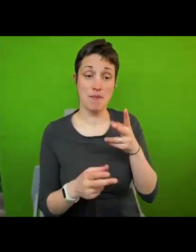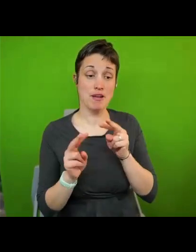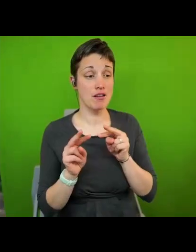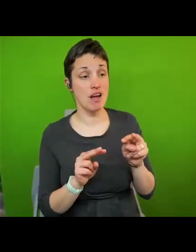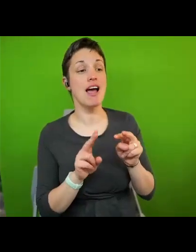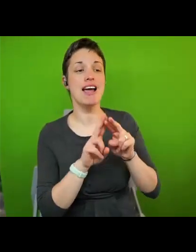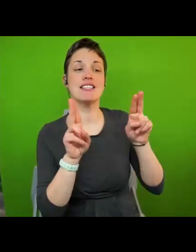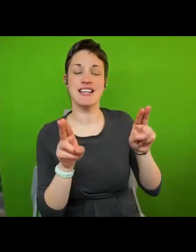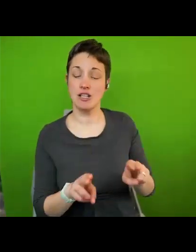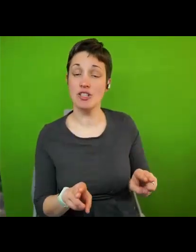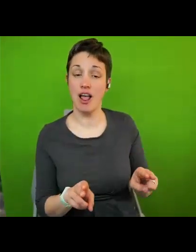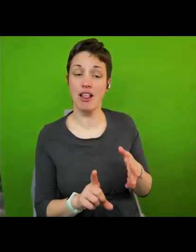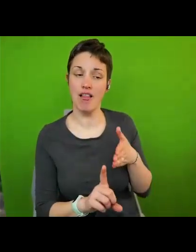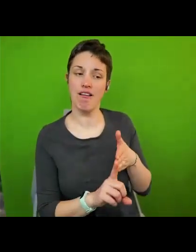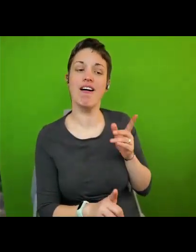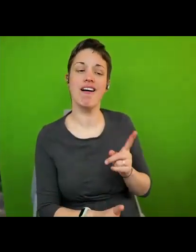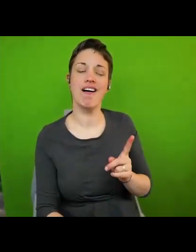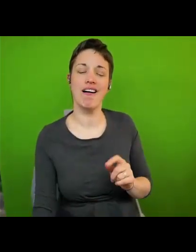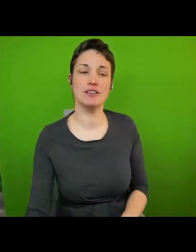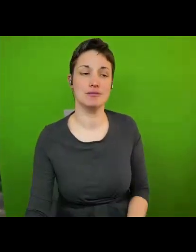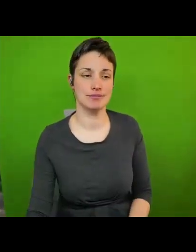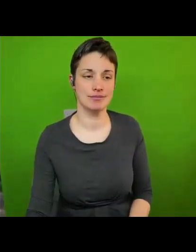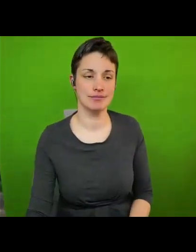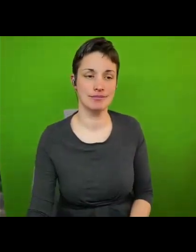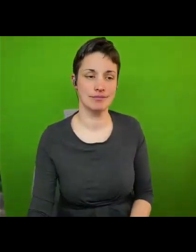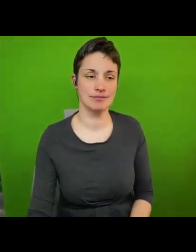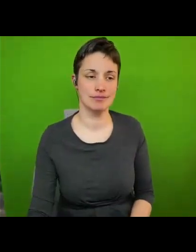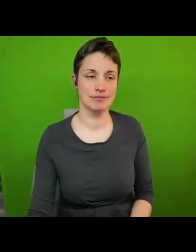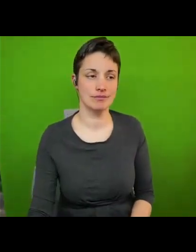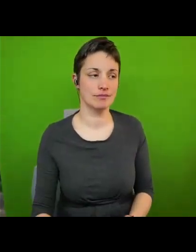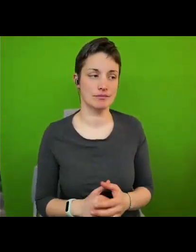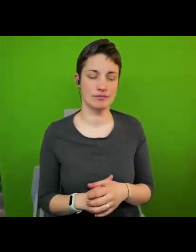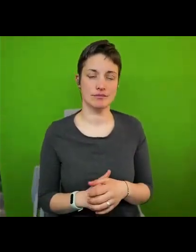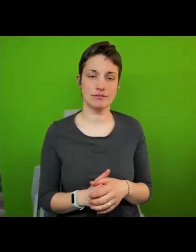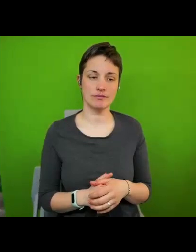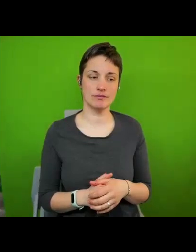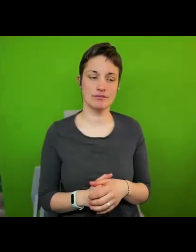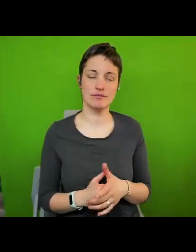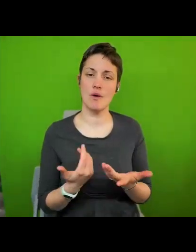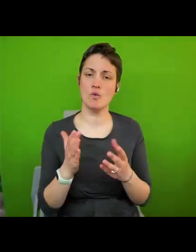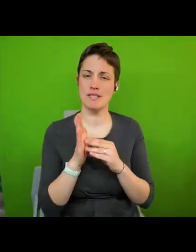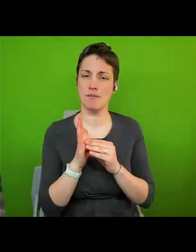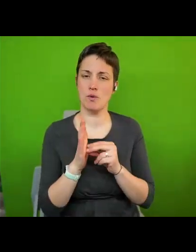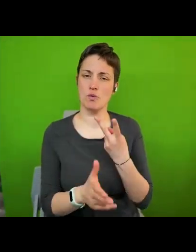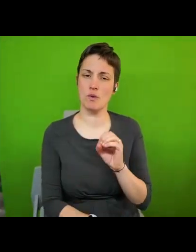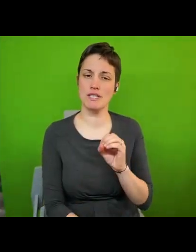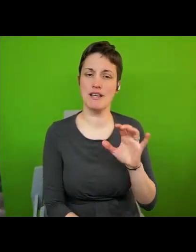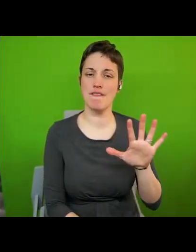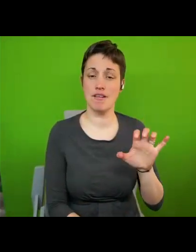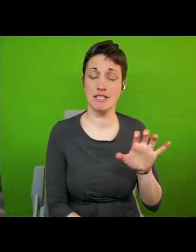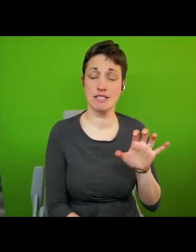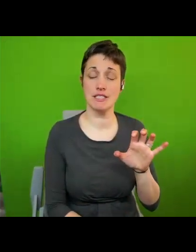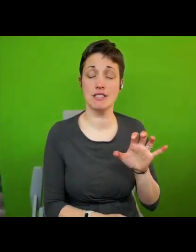level most prominently when in 2015 the u.n human rights council